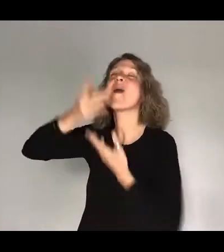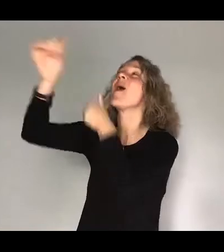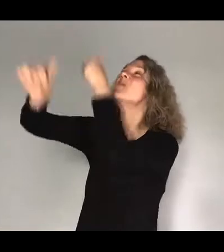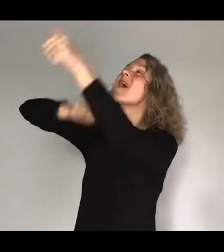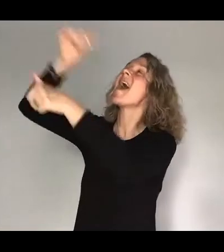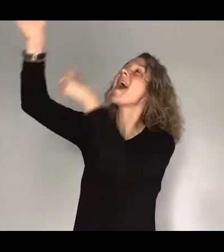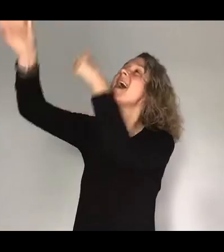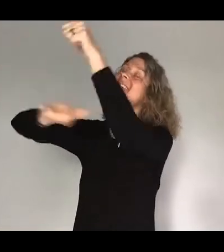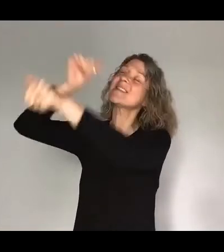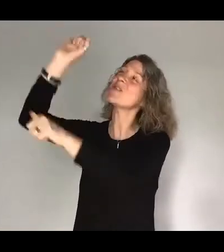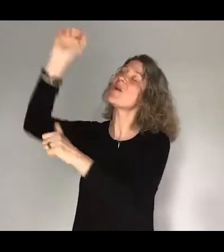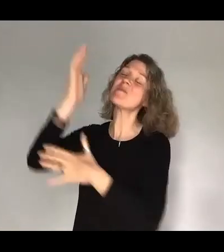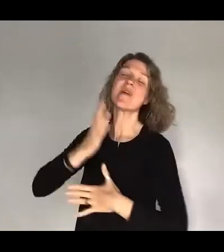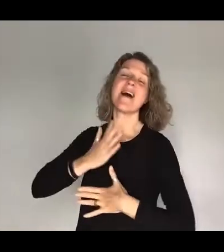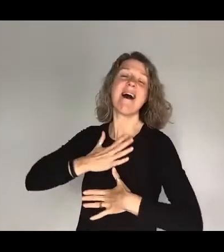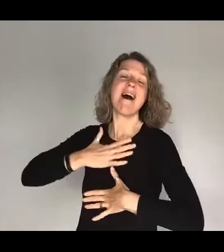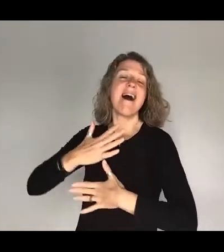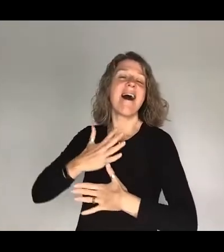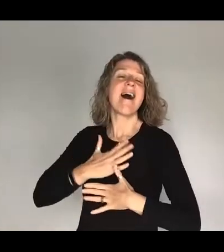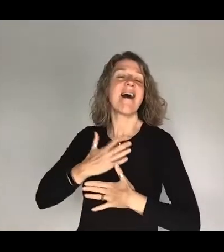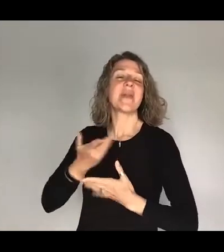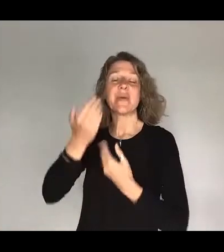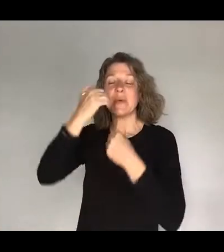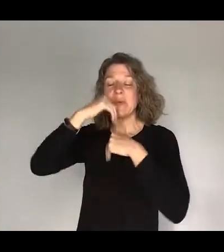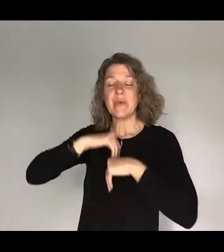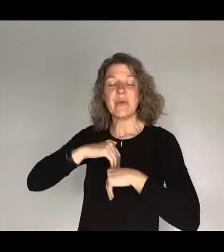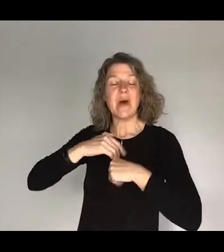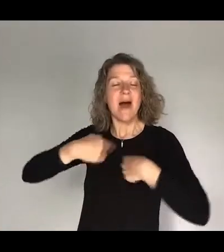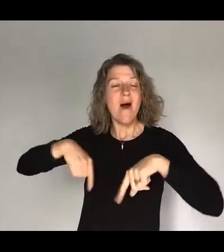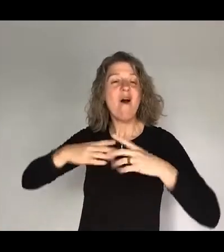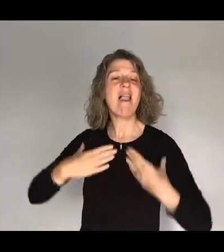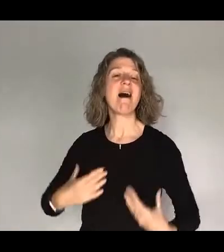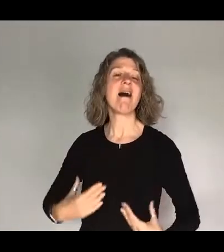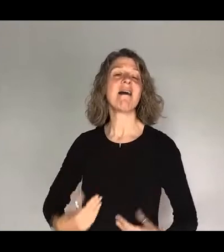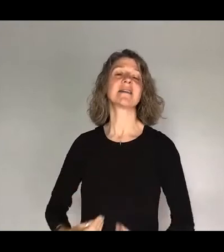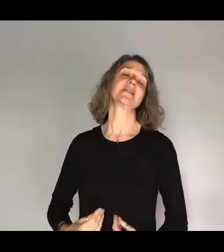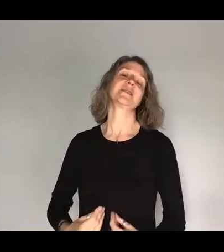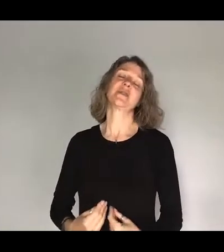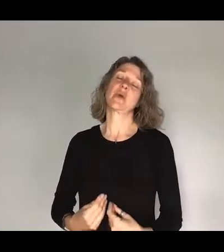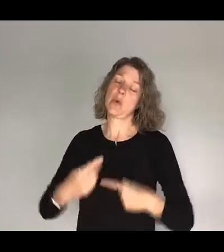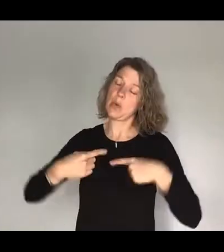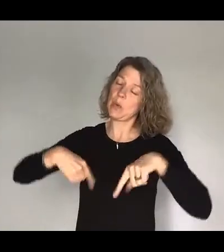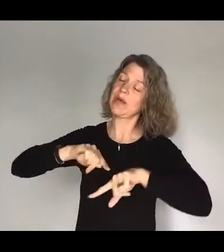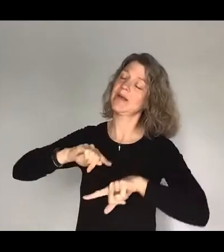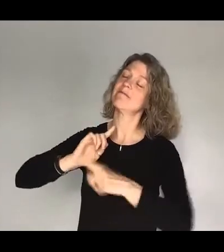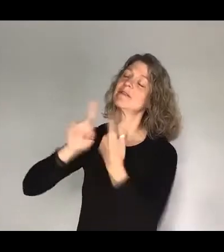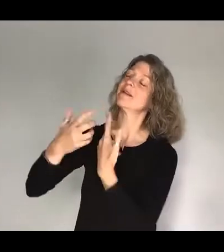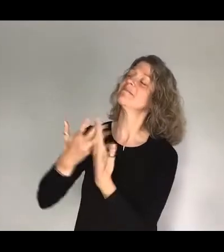praise. It's Your breath in our lives. So we pour out our